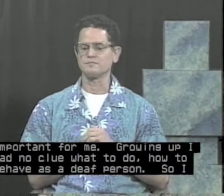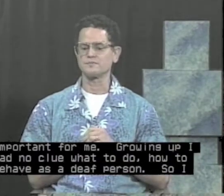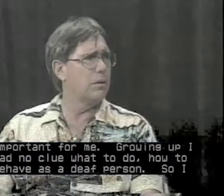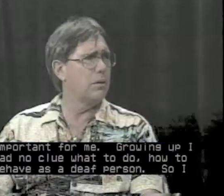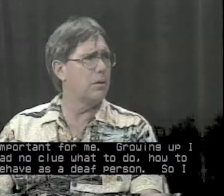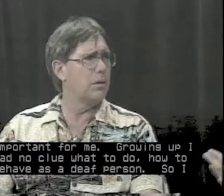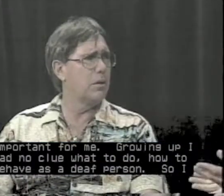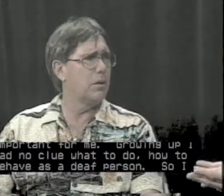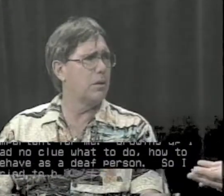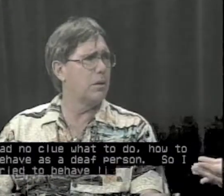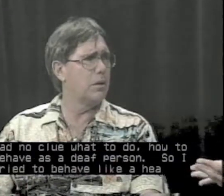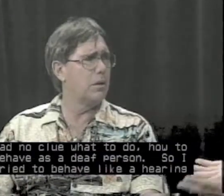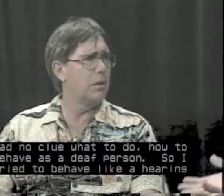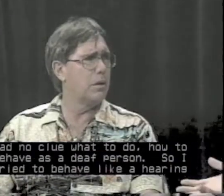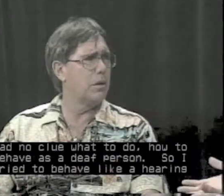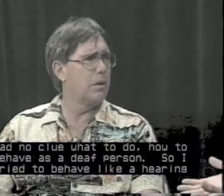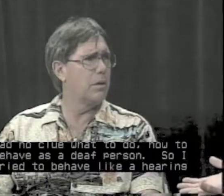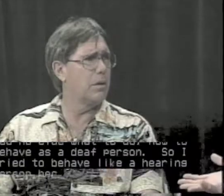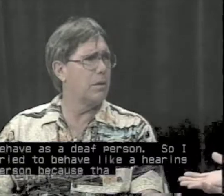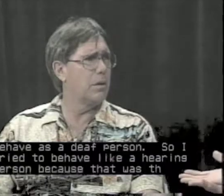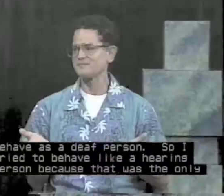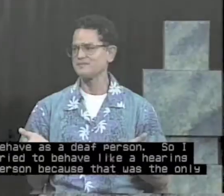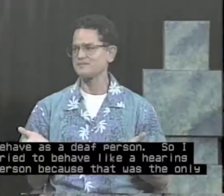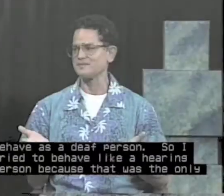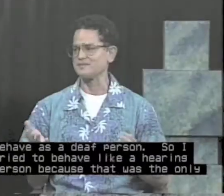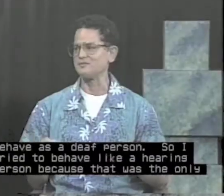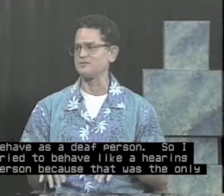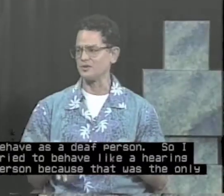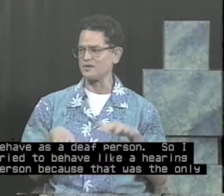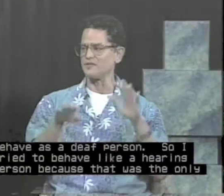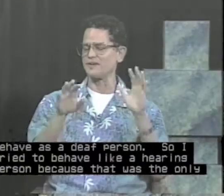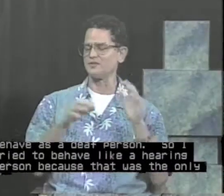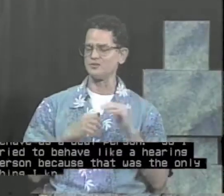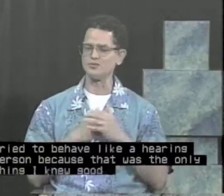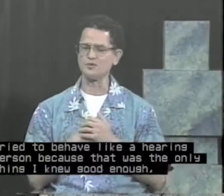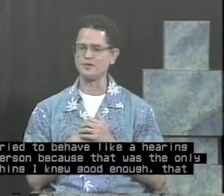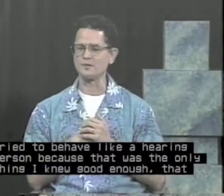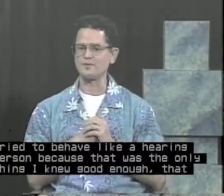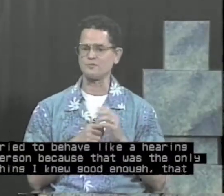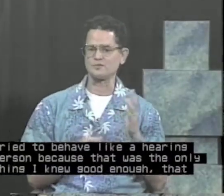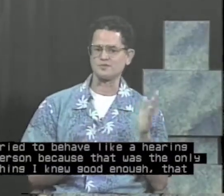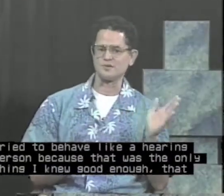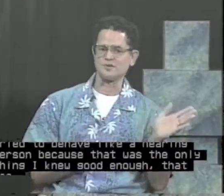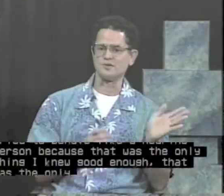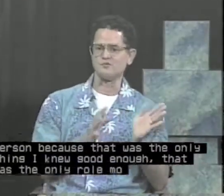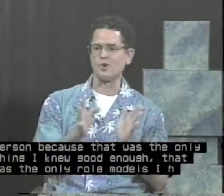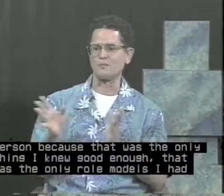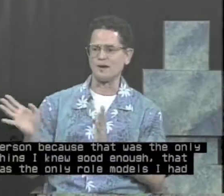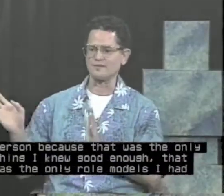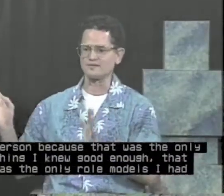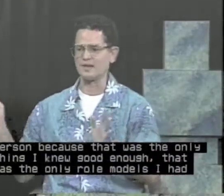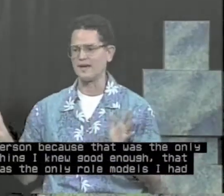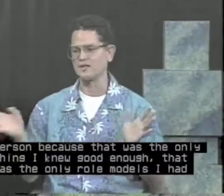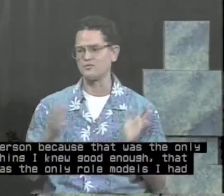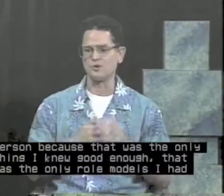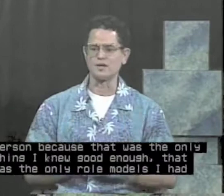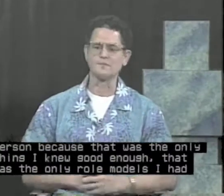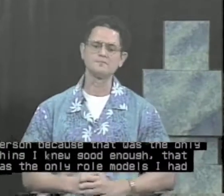So I tried to behave like a hearing person, because that was the only thing I knew growing up, that was the only role models I had growing up.